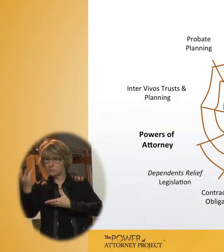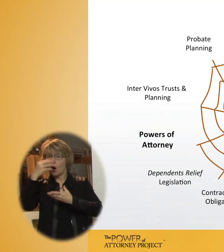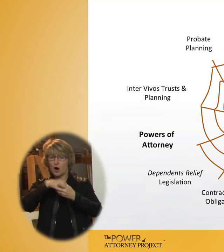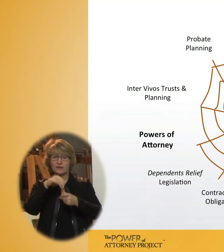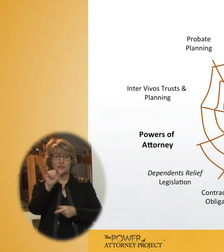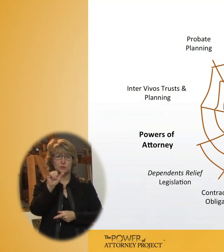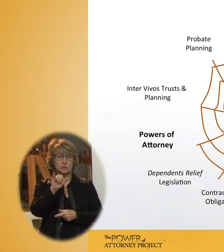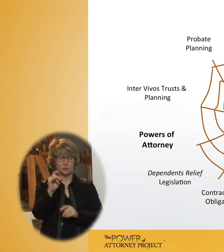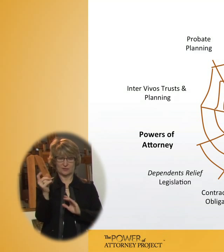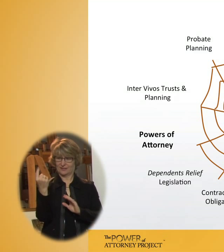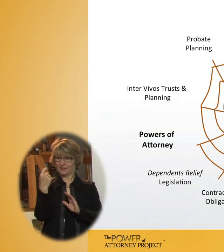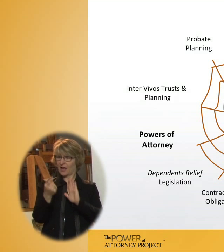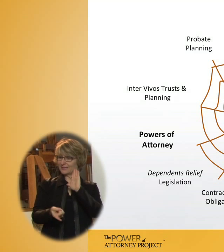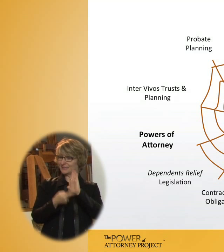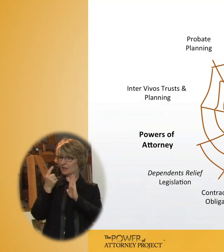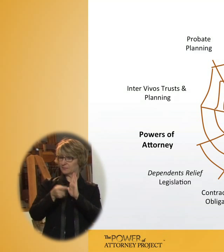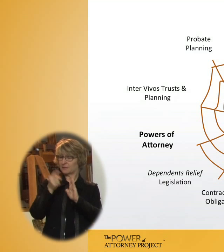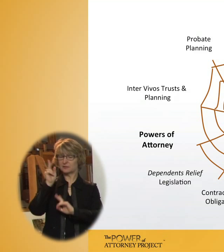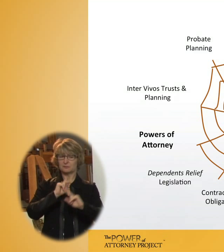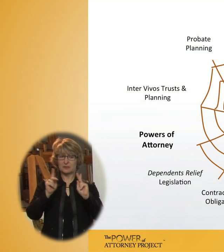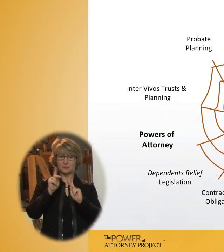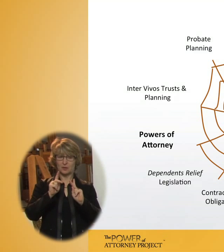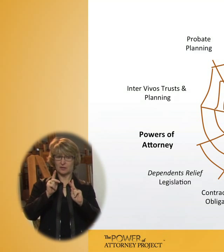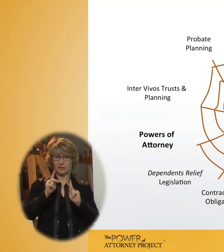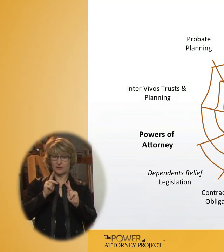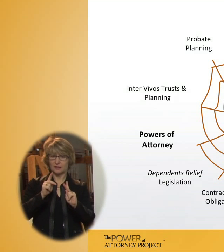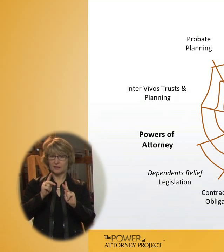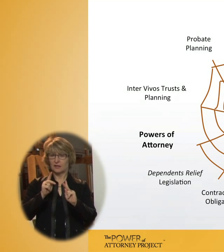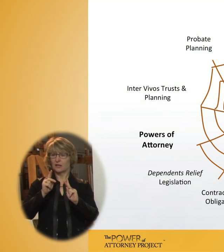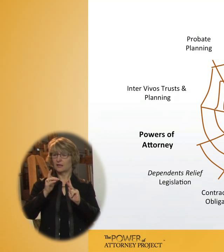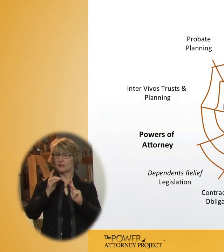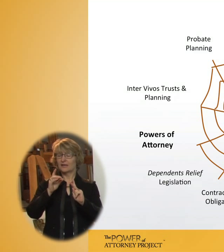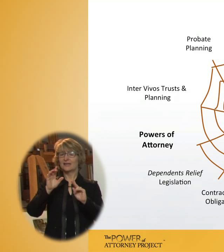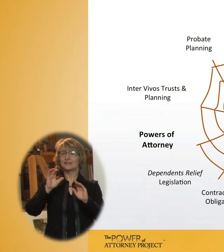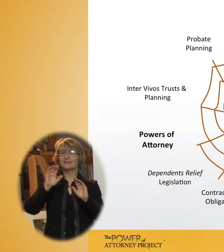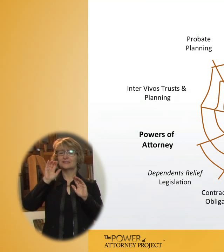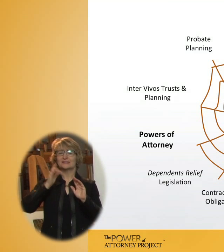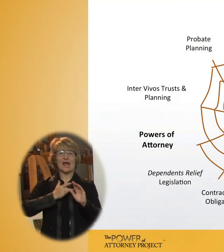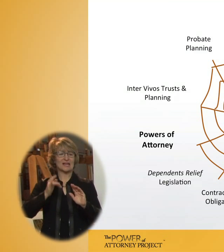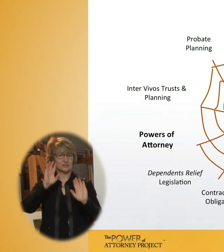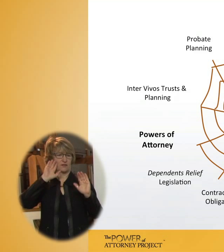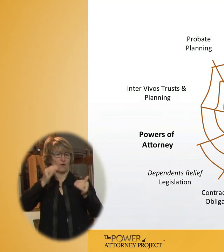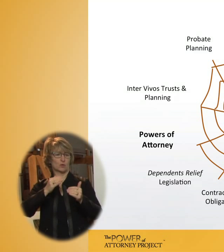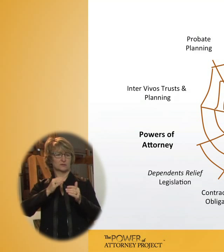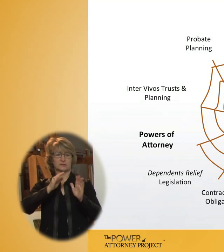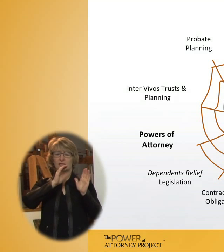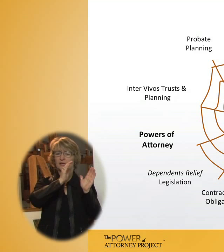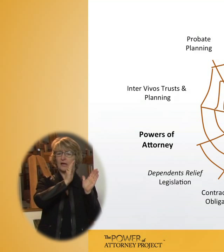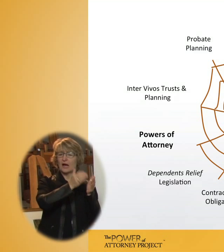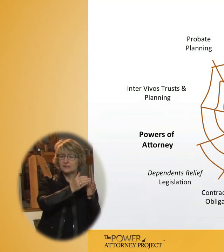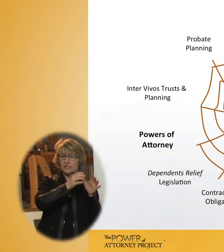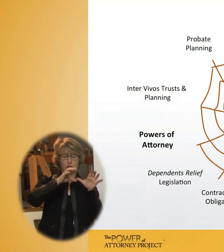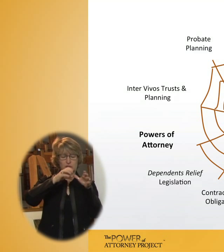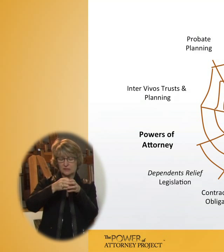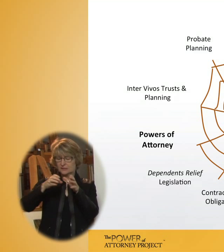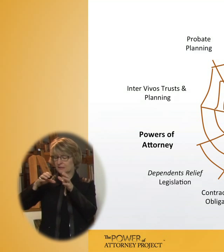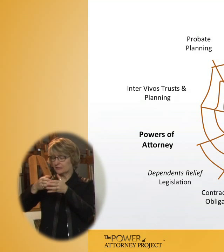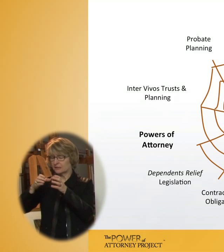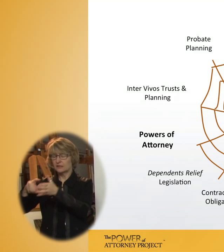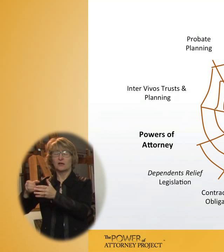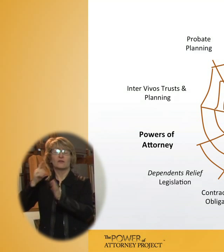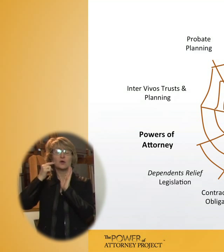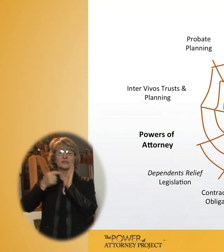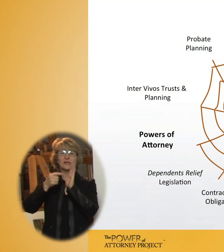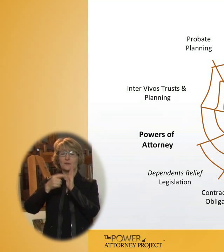And sometimes where people get in trouble is by looking at them in isolation. So things like making beneficiary